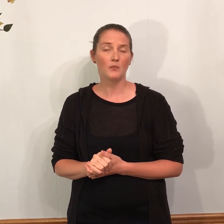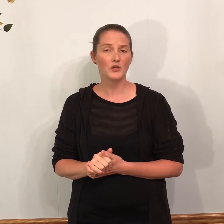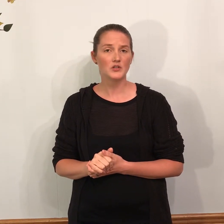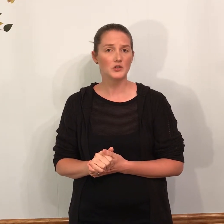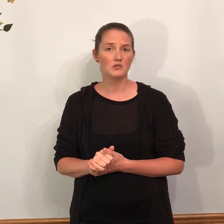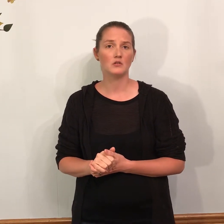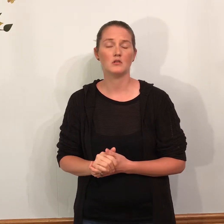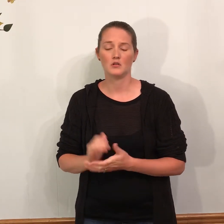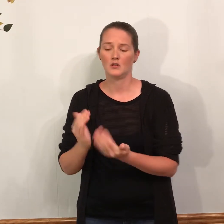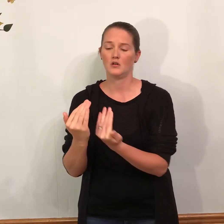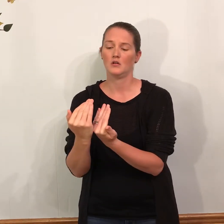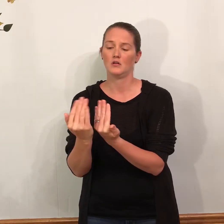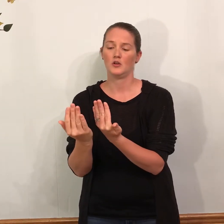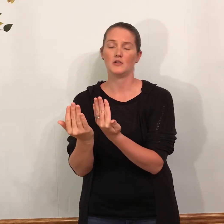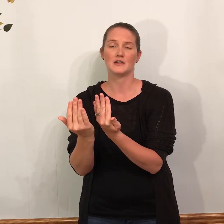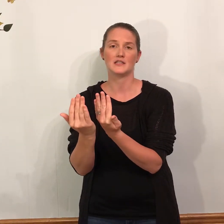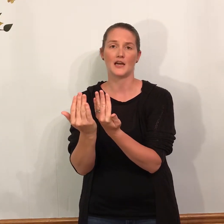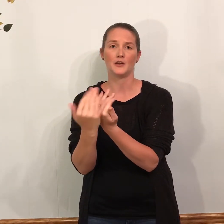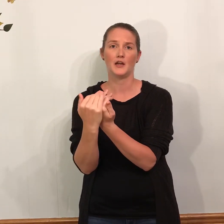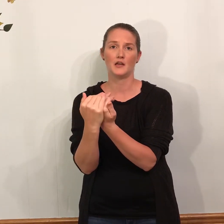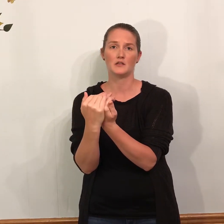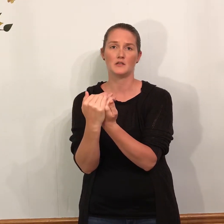Sandwich. You're going to stack your hands.